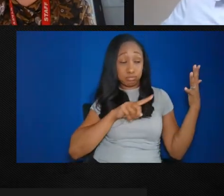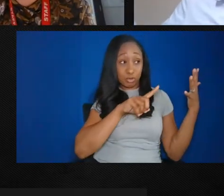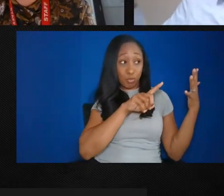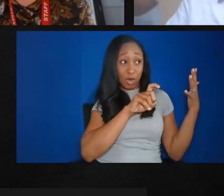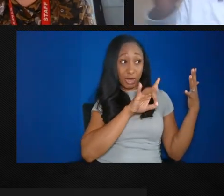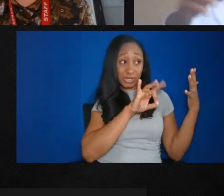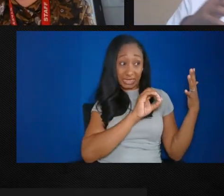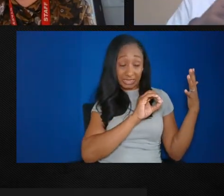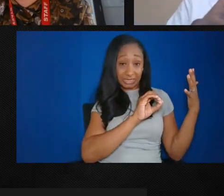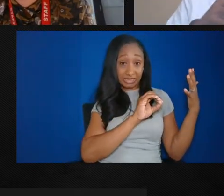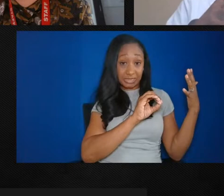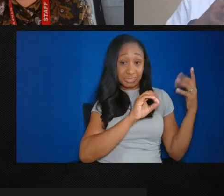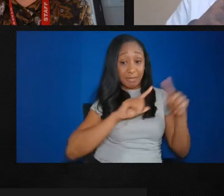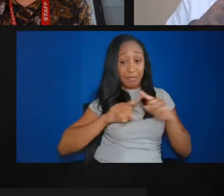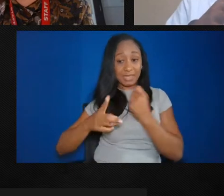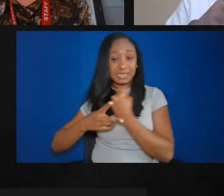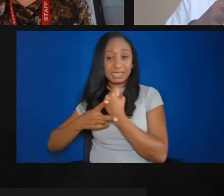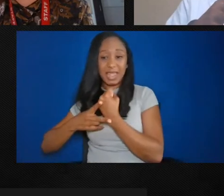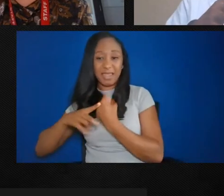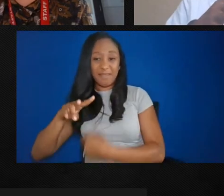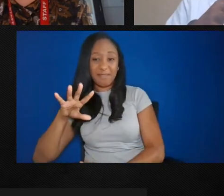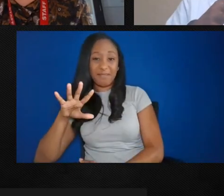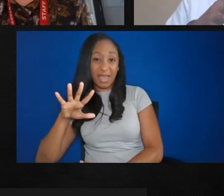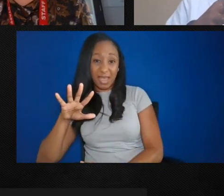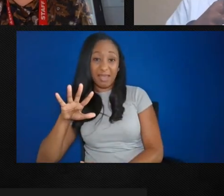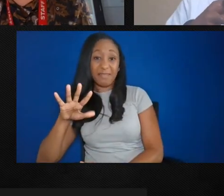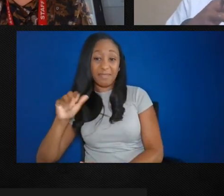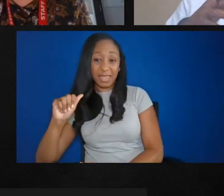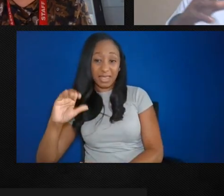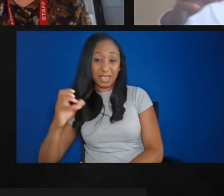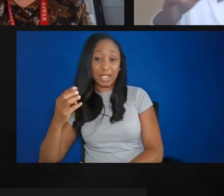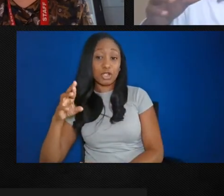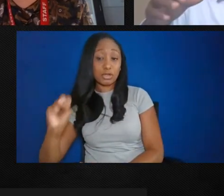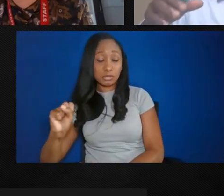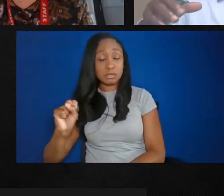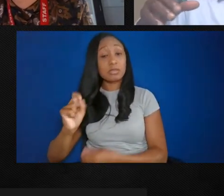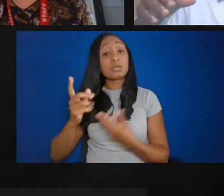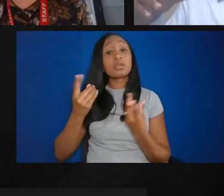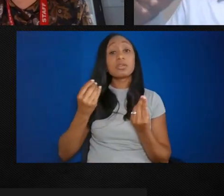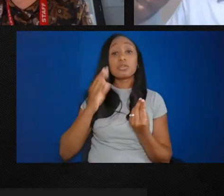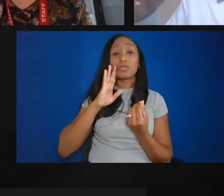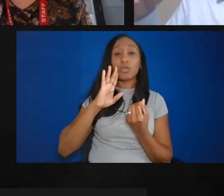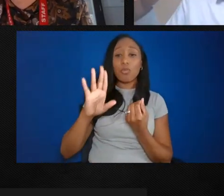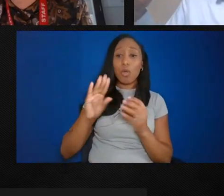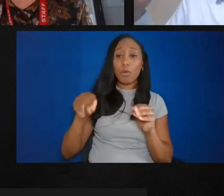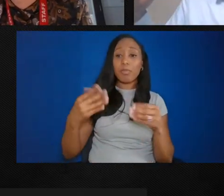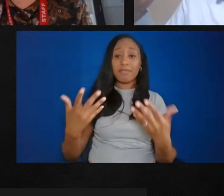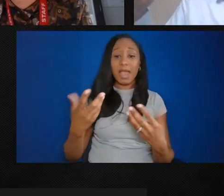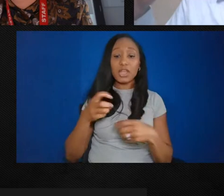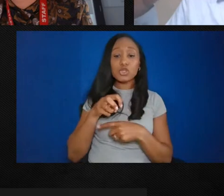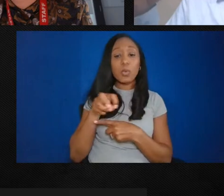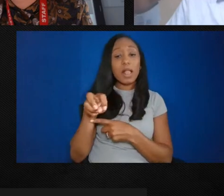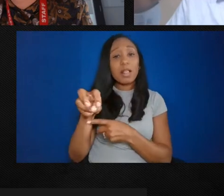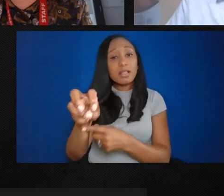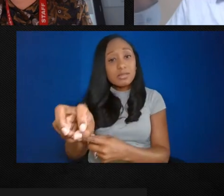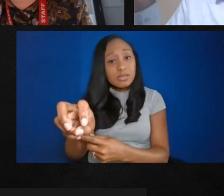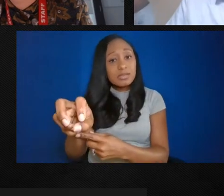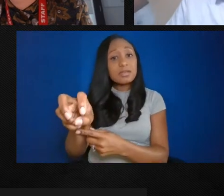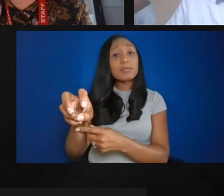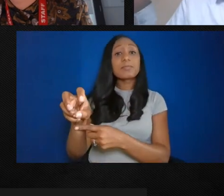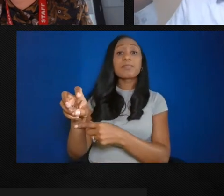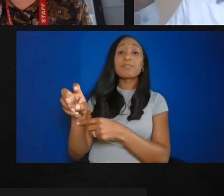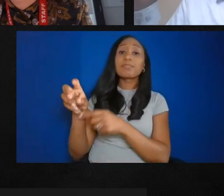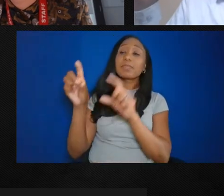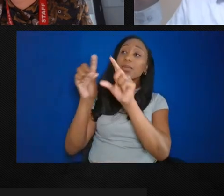Do the math. The idea is to create a heritage park with trails and signage and